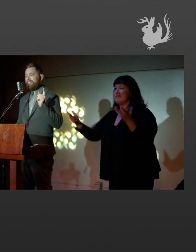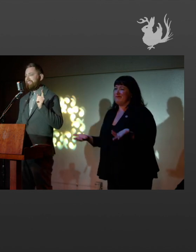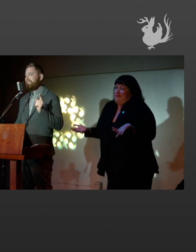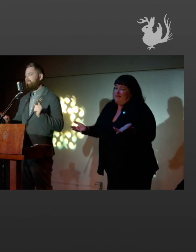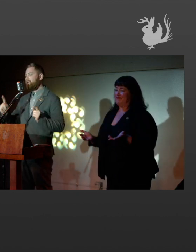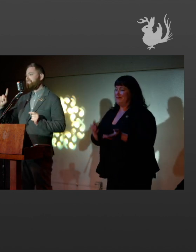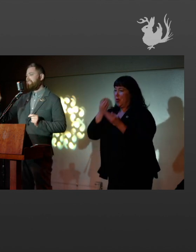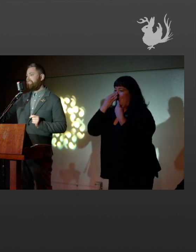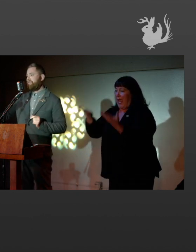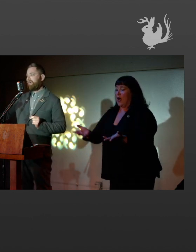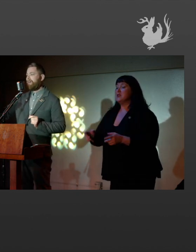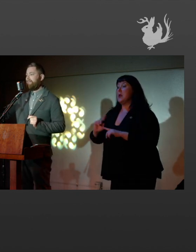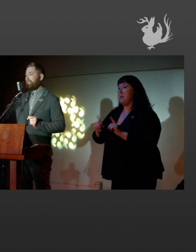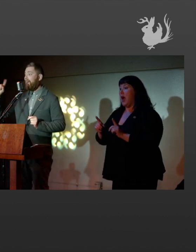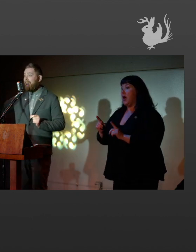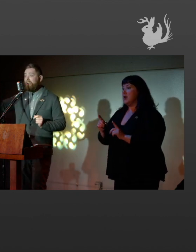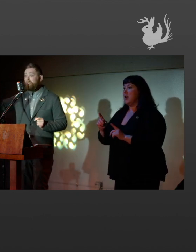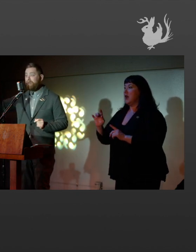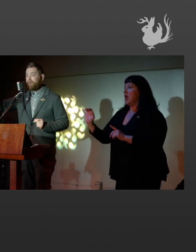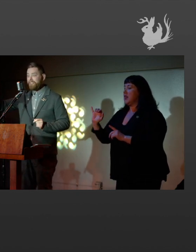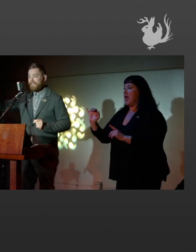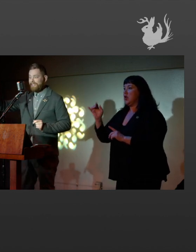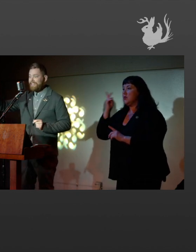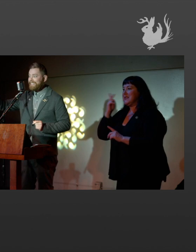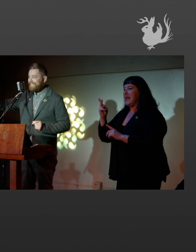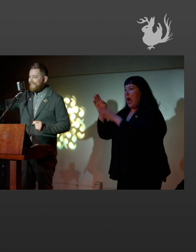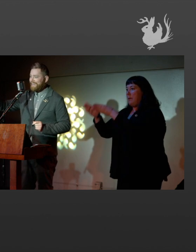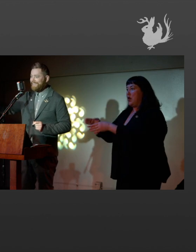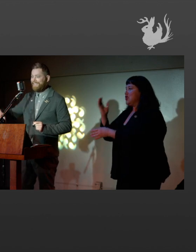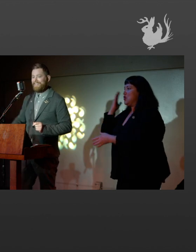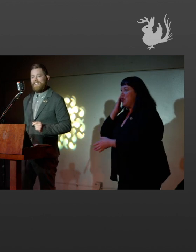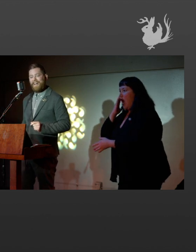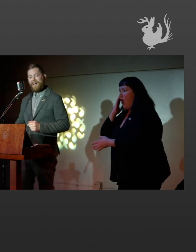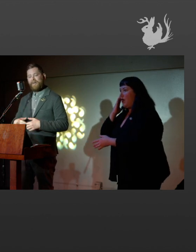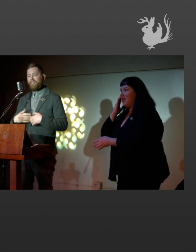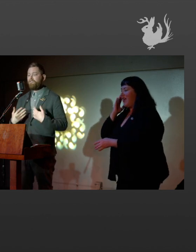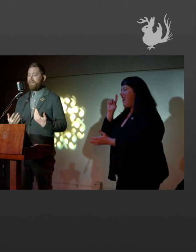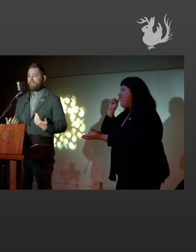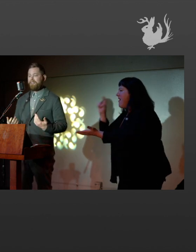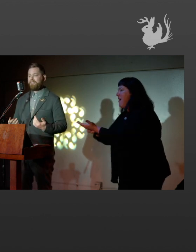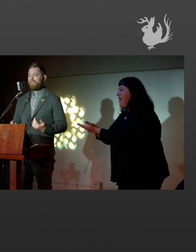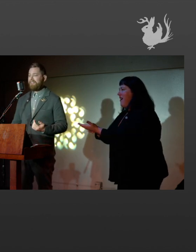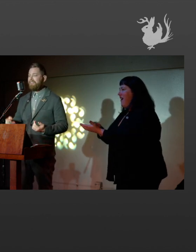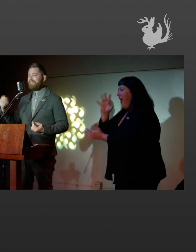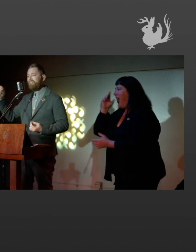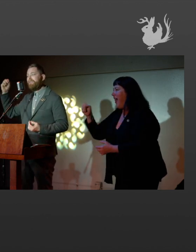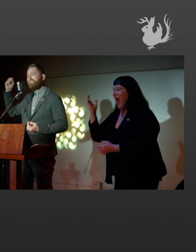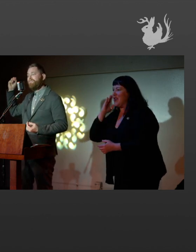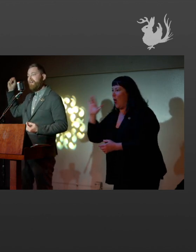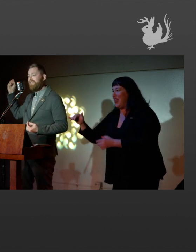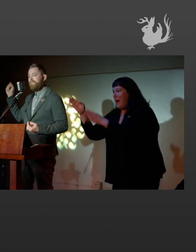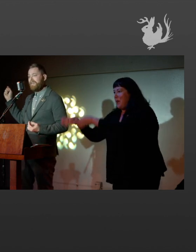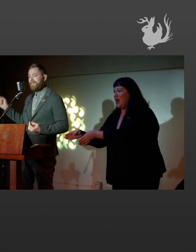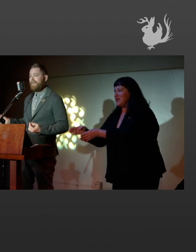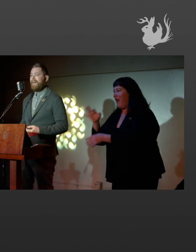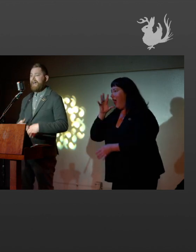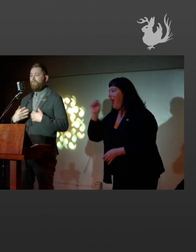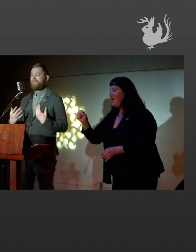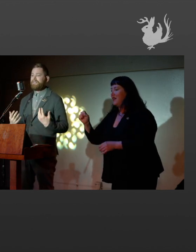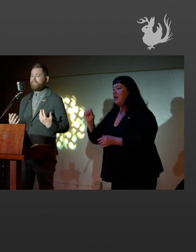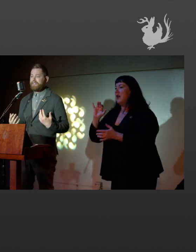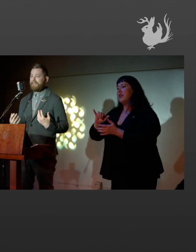like seeing a person that you know in a crowd, you're like, I know that person! That's exciting! And you're drawn to those. And these little bits of biography